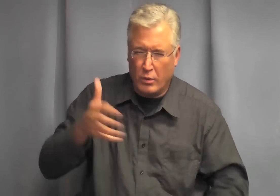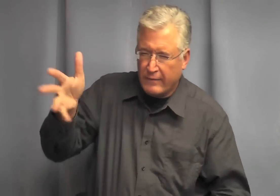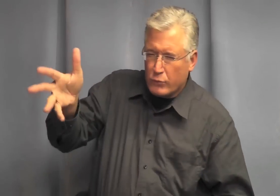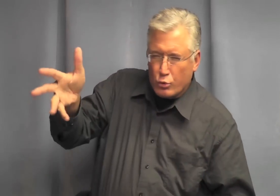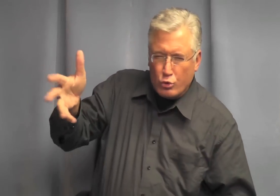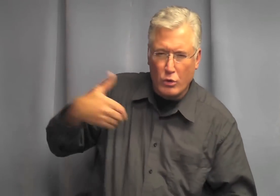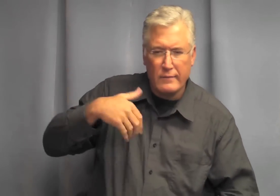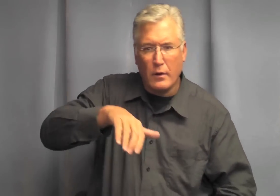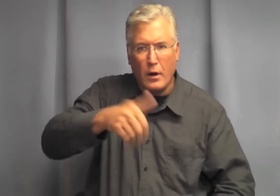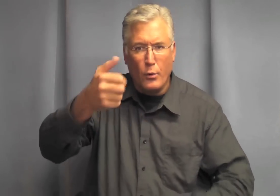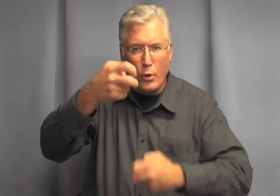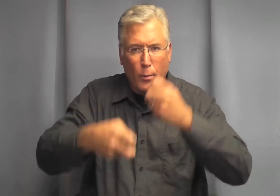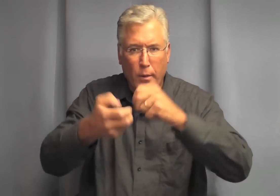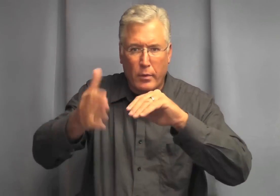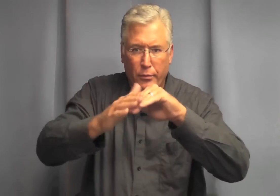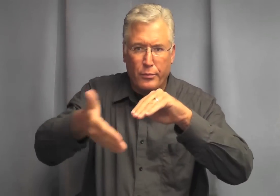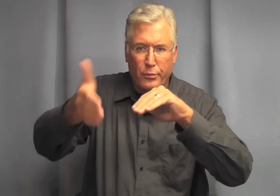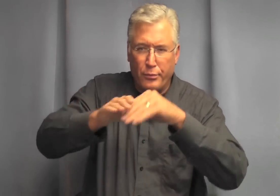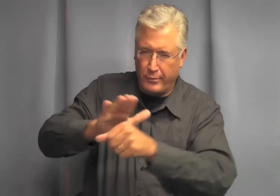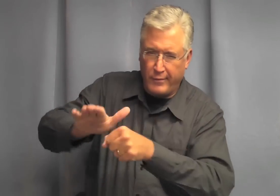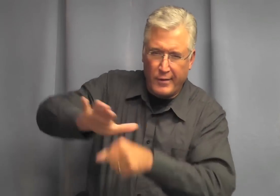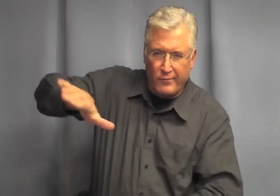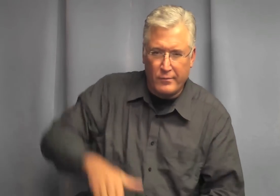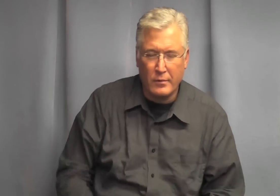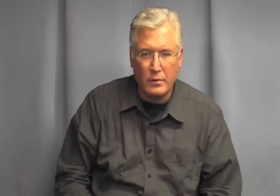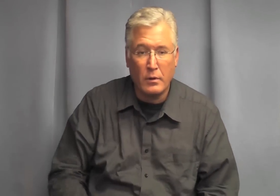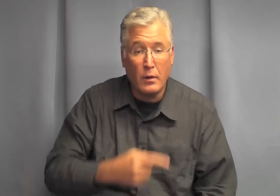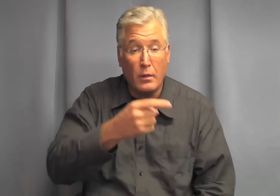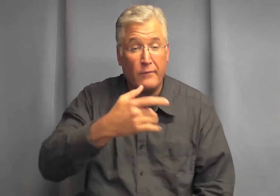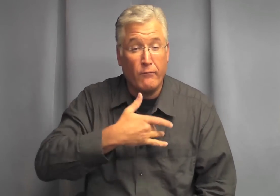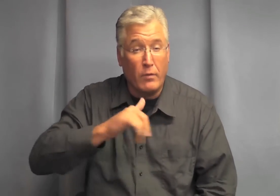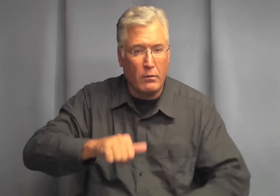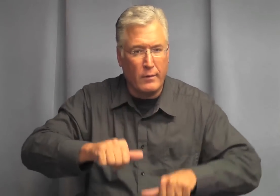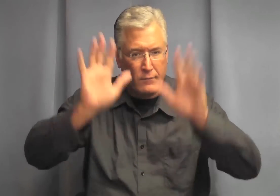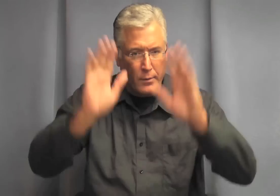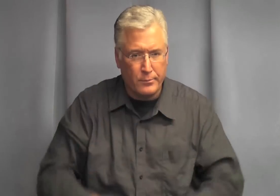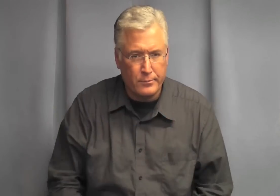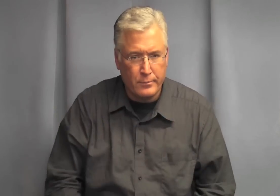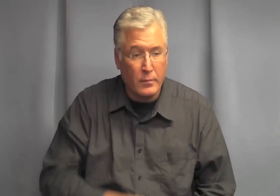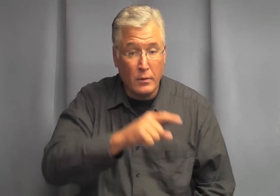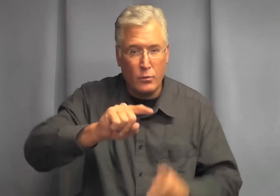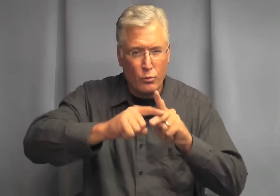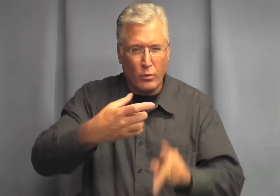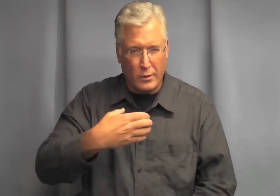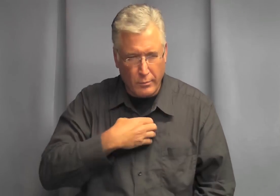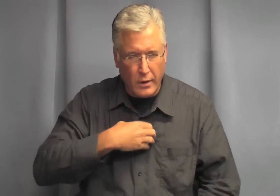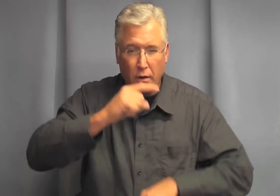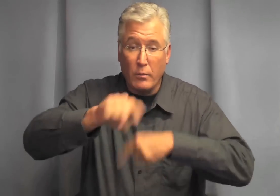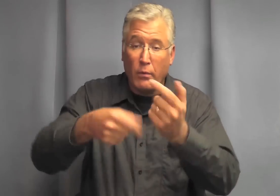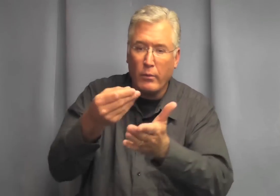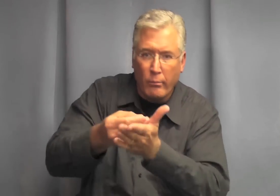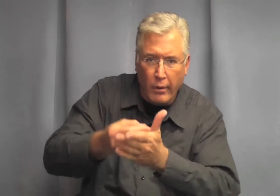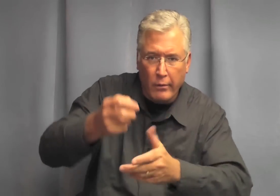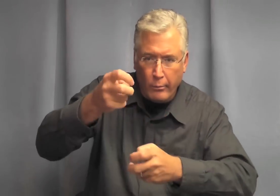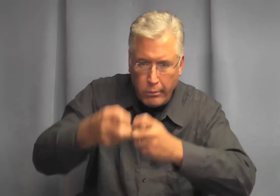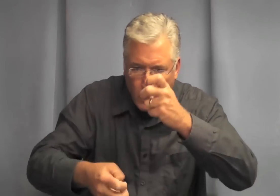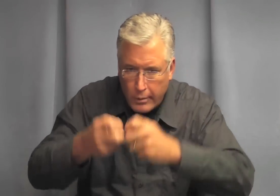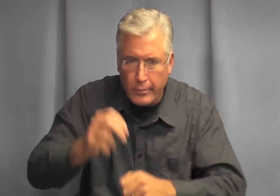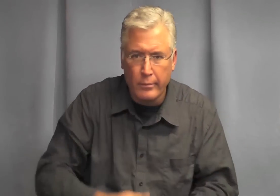again to try to protect themselves and it became a huge problem to them they some of the people want to give up and they were complaining